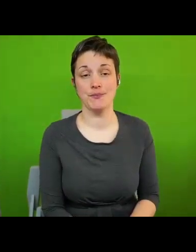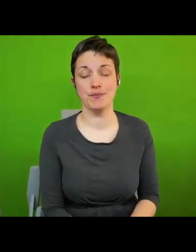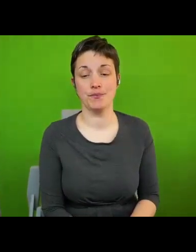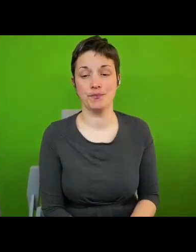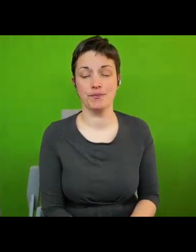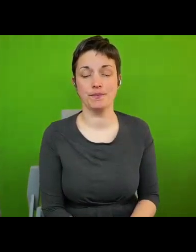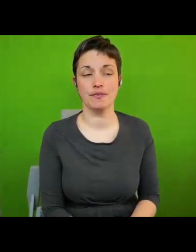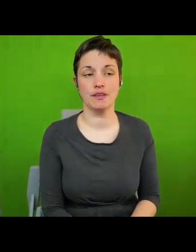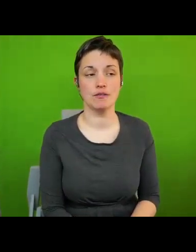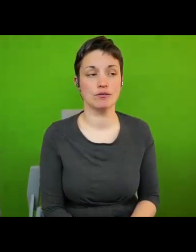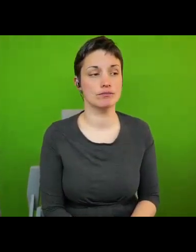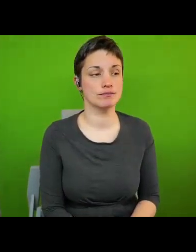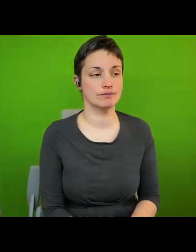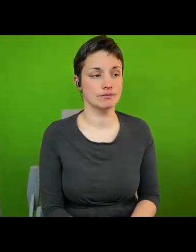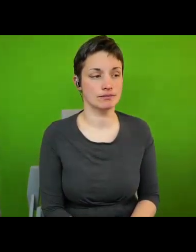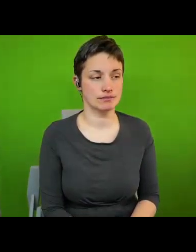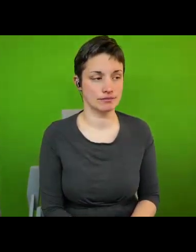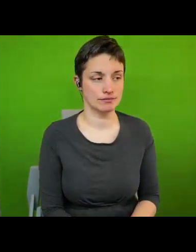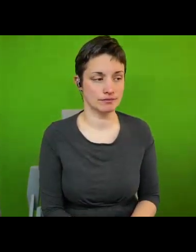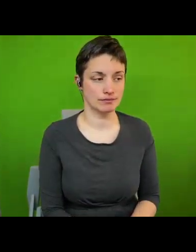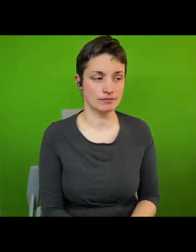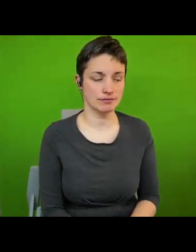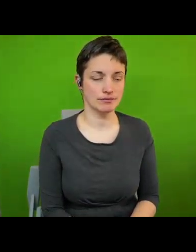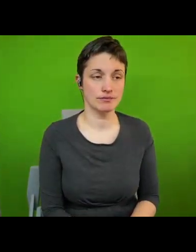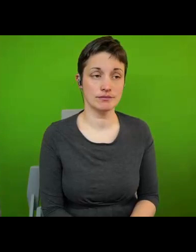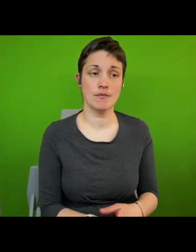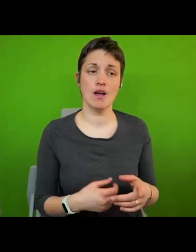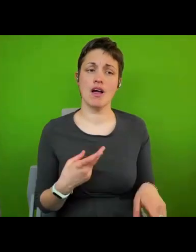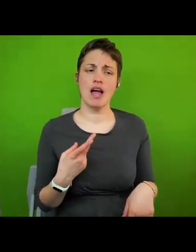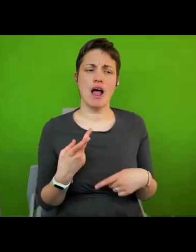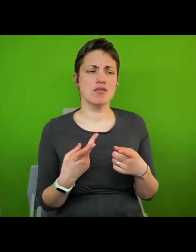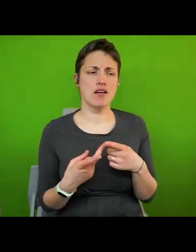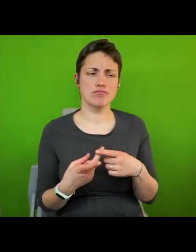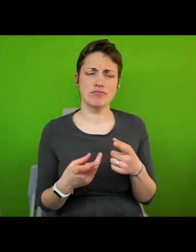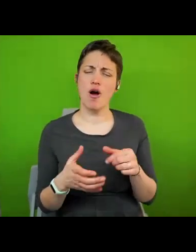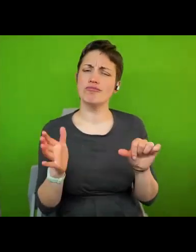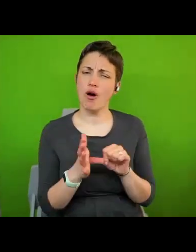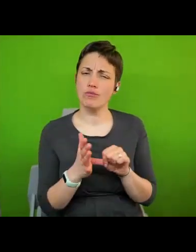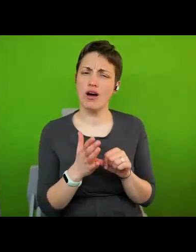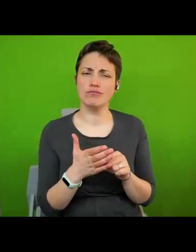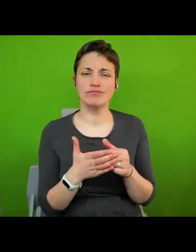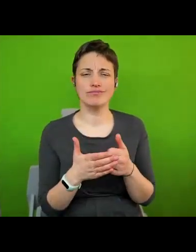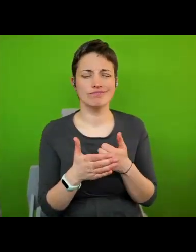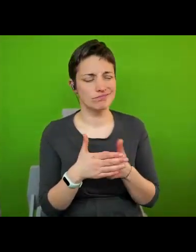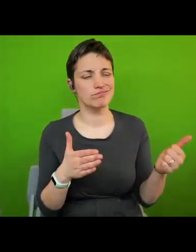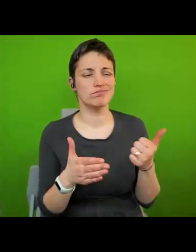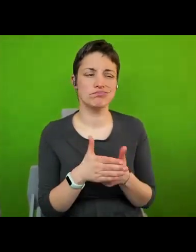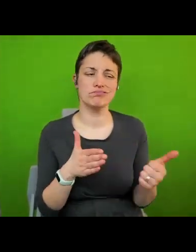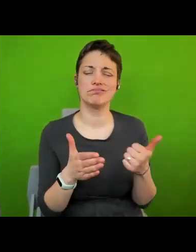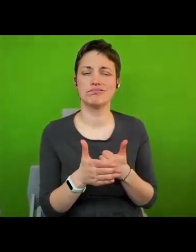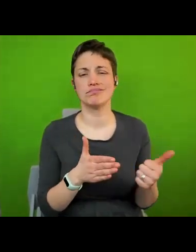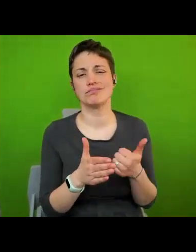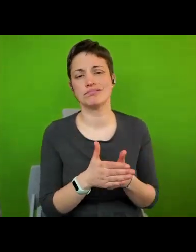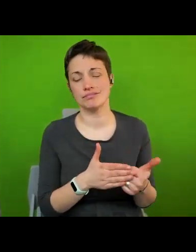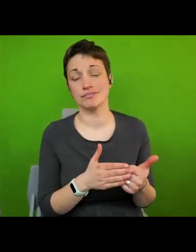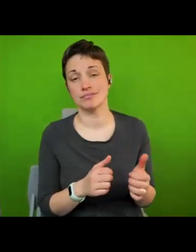also mention however one thing that emerges as a recurrent problem for human rights cities and that is the way in which local